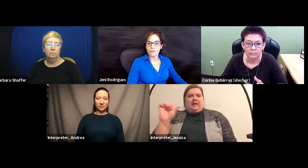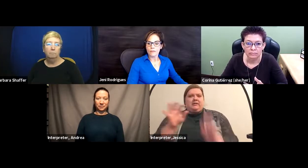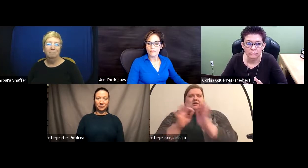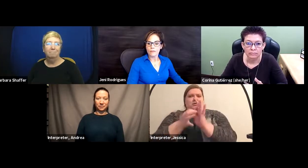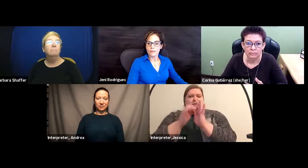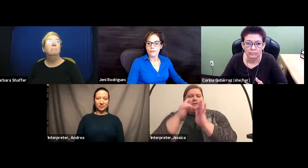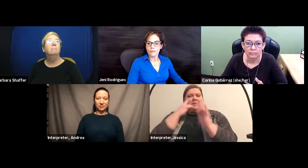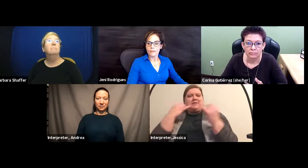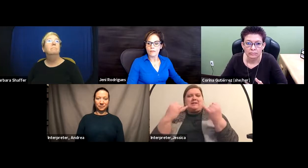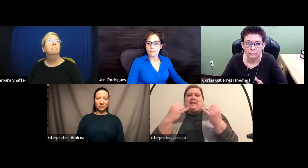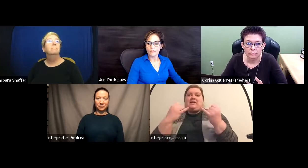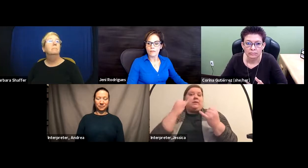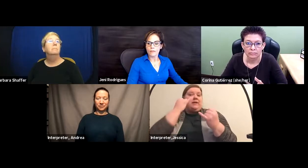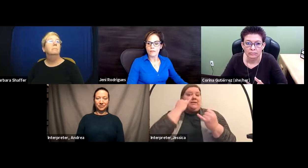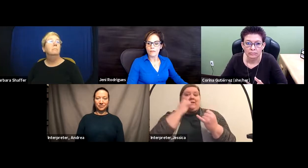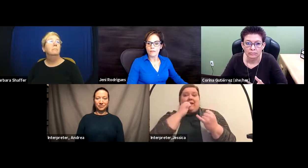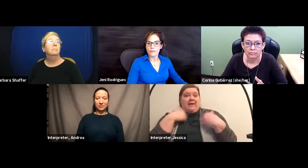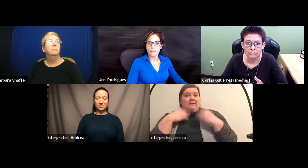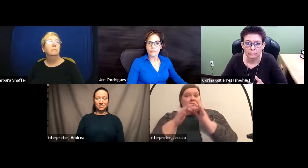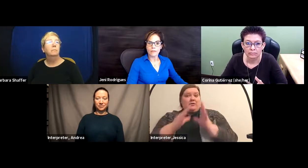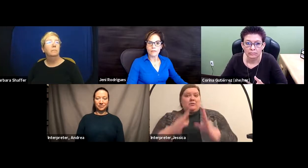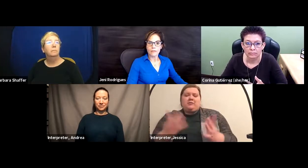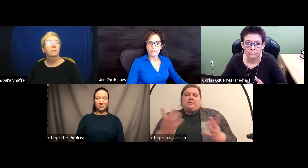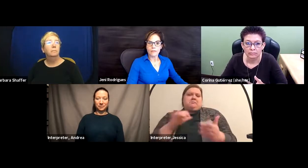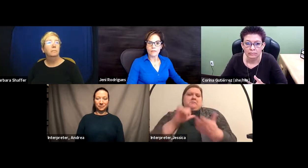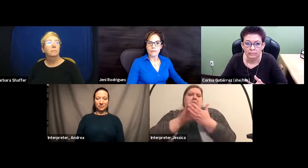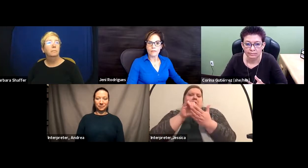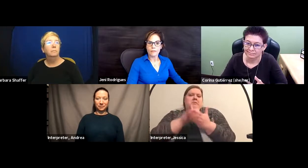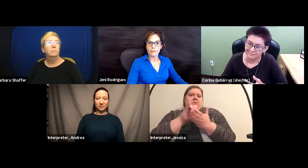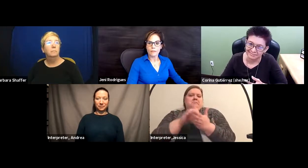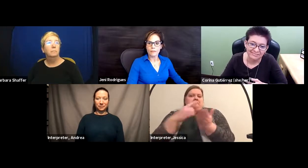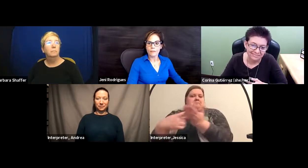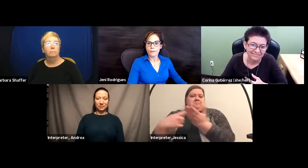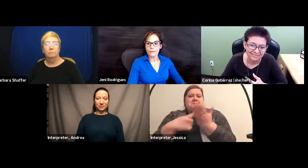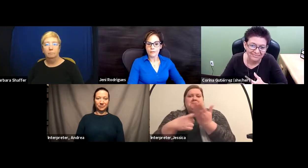possible. So thank you all for being here. And Corina, take it away.